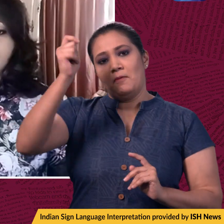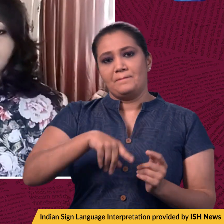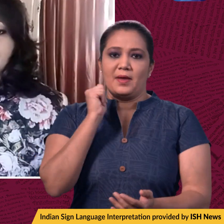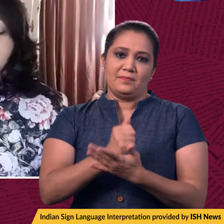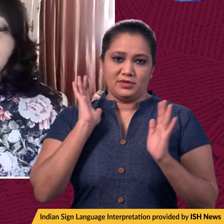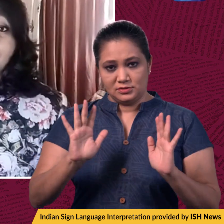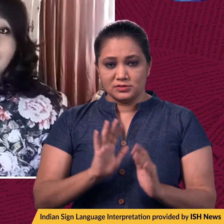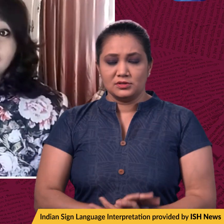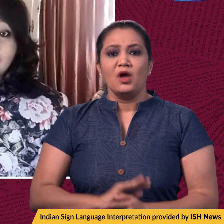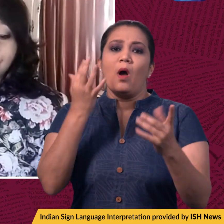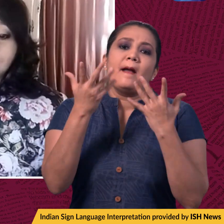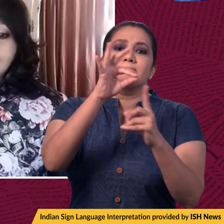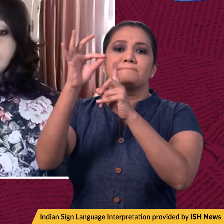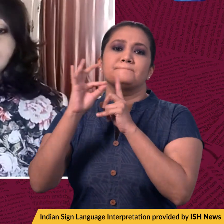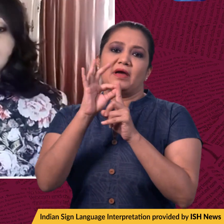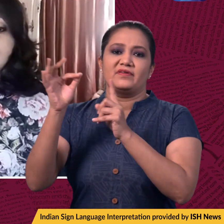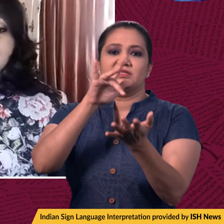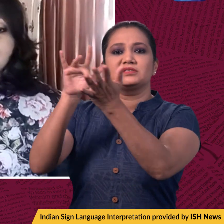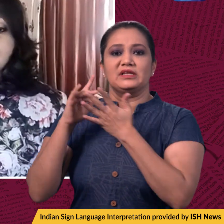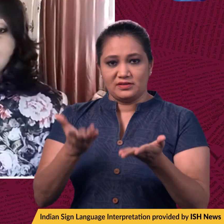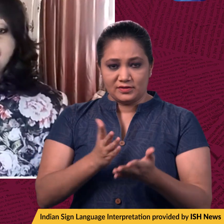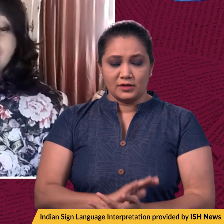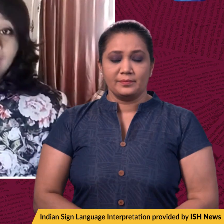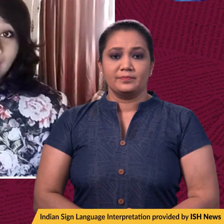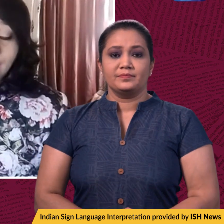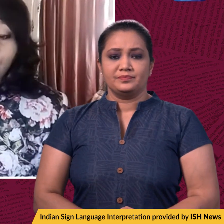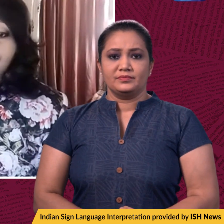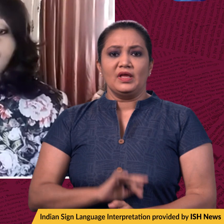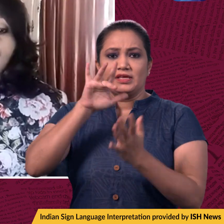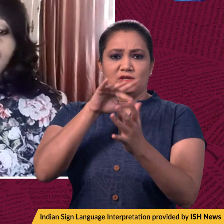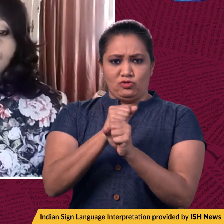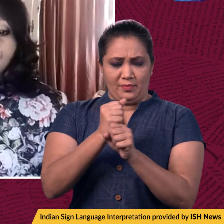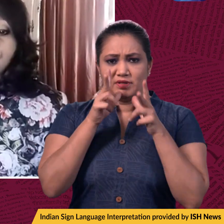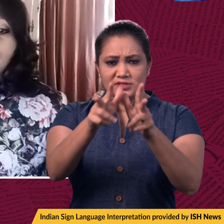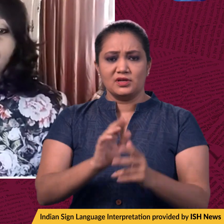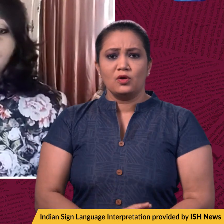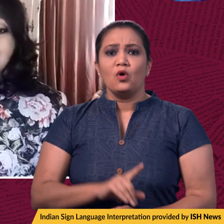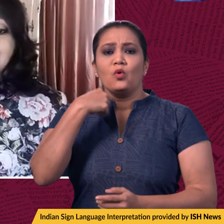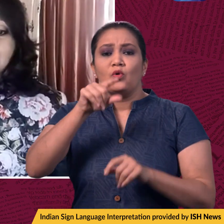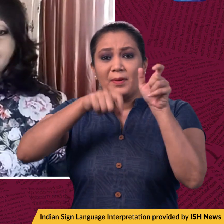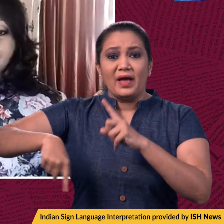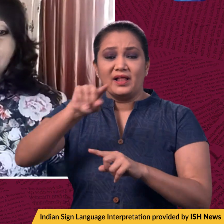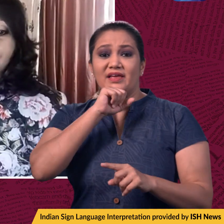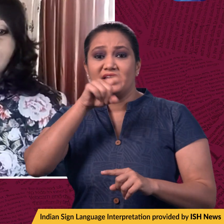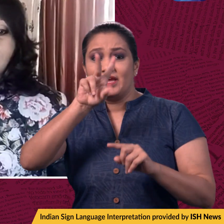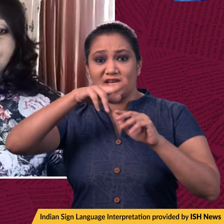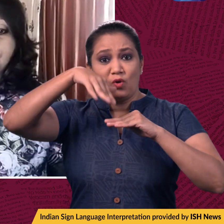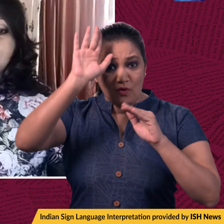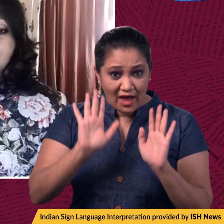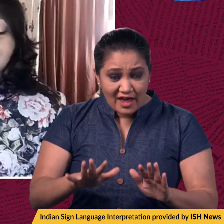considering its private vaccination centres. The centre in a statement said, and I quote, all those who are more than 18 years of age and have completed